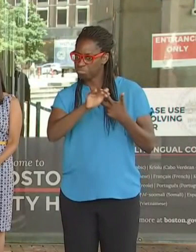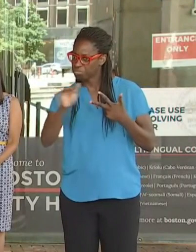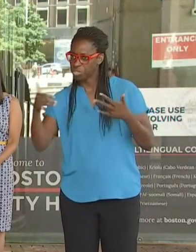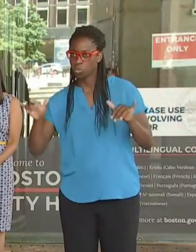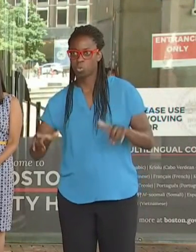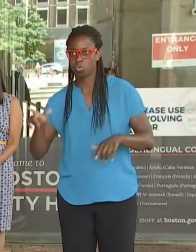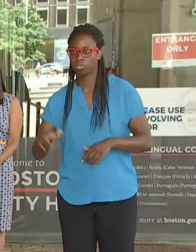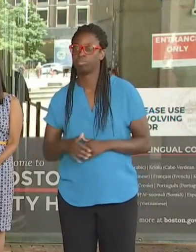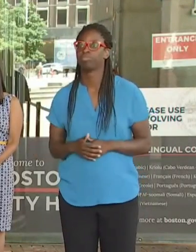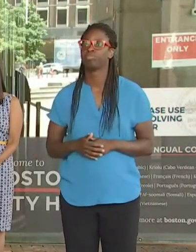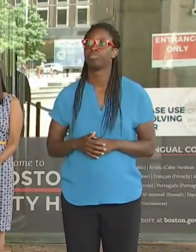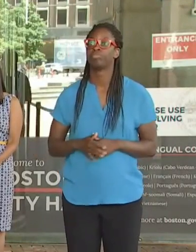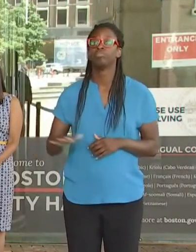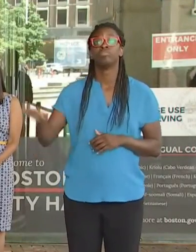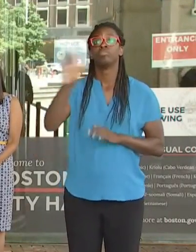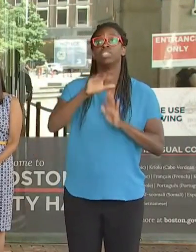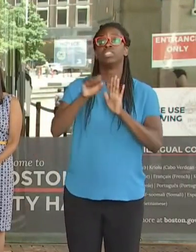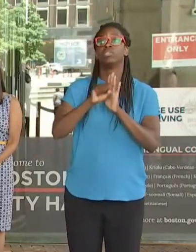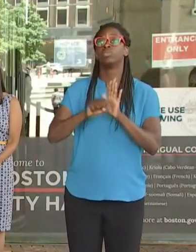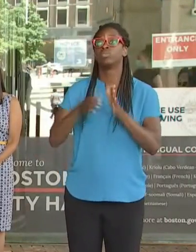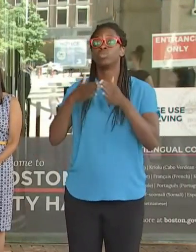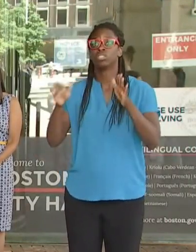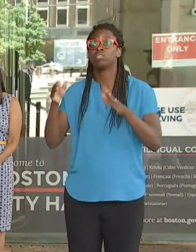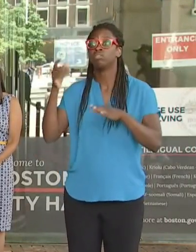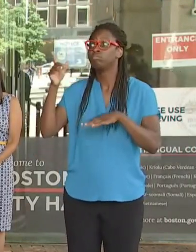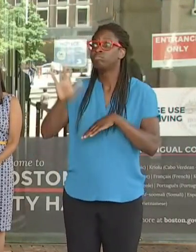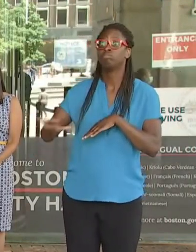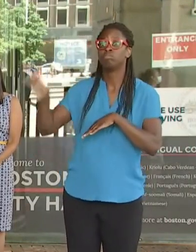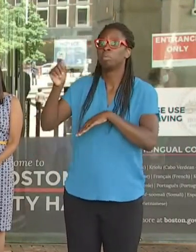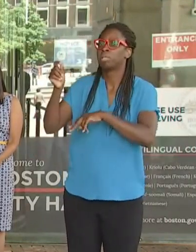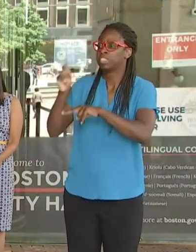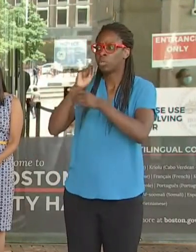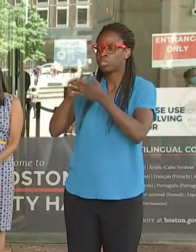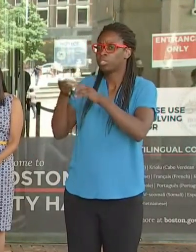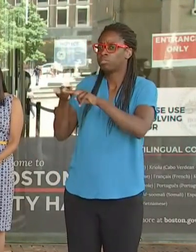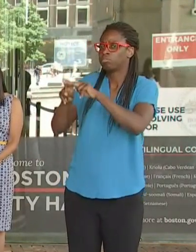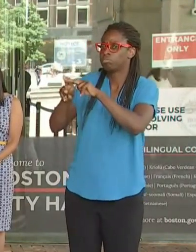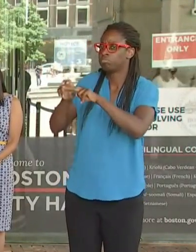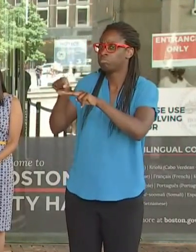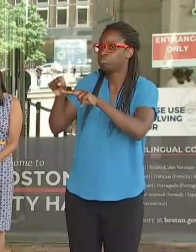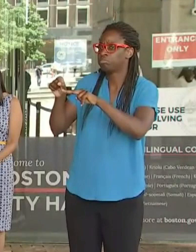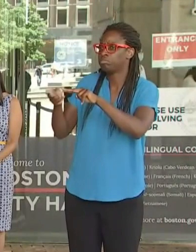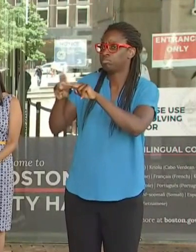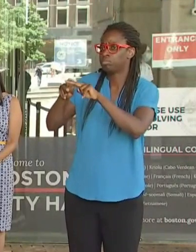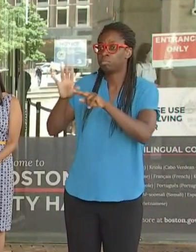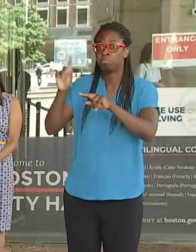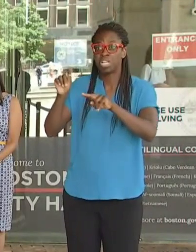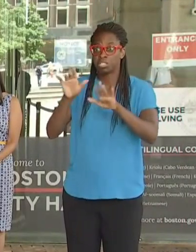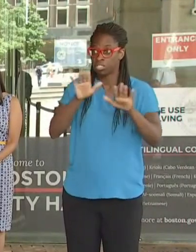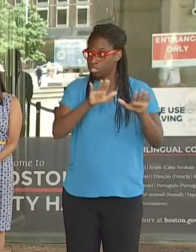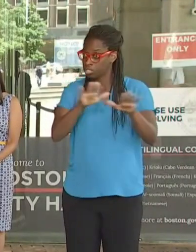AND WE'RE WATCHING THOSE CLOSELY. BUT NOTHING THAT TODAY CAUSES ANY CONCERN HERE IN BOSTON OR